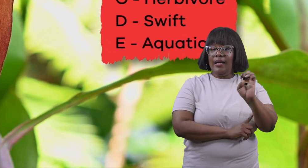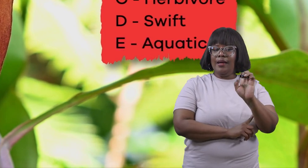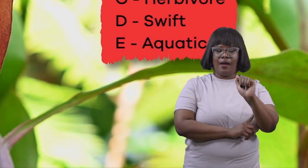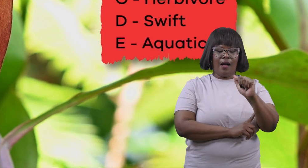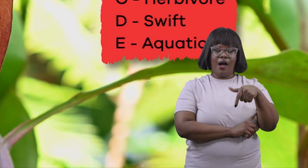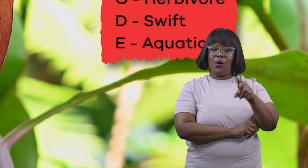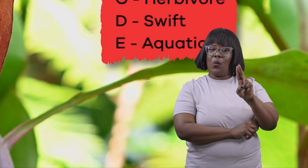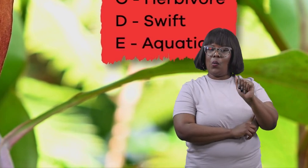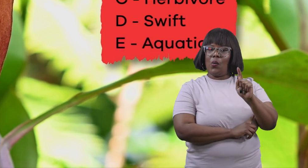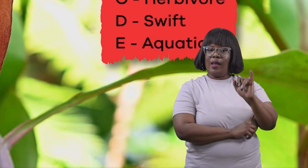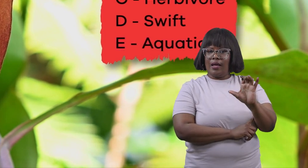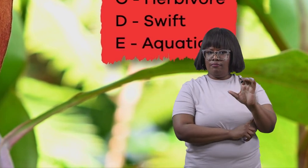aquatic